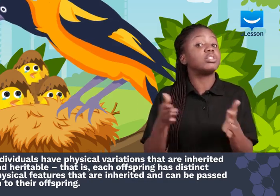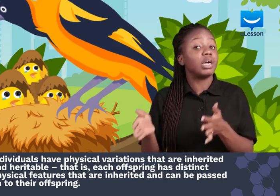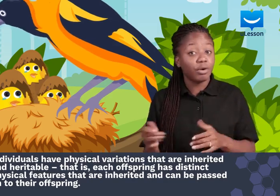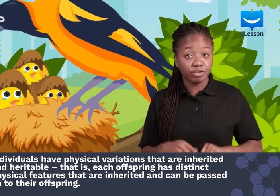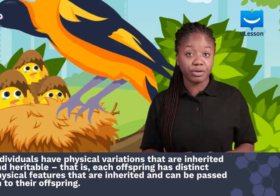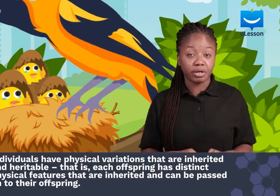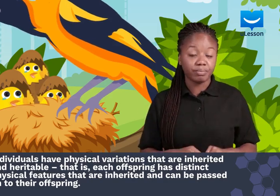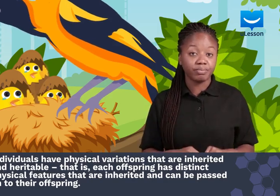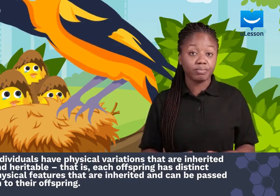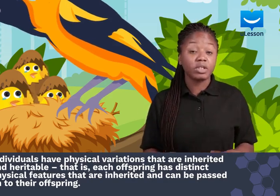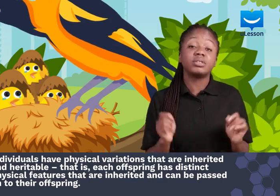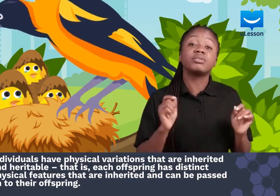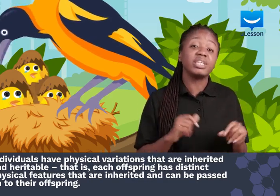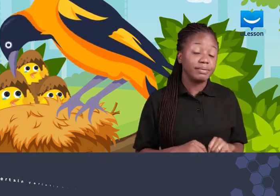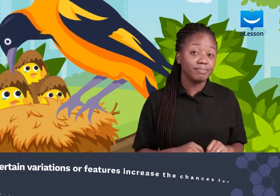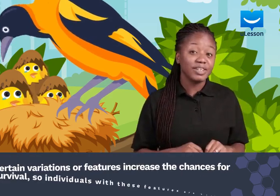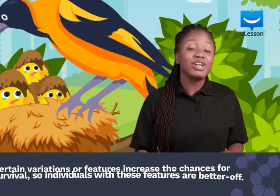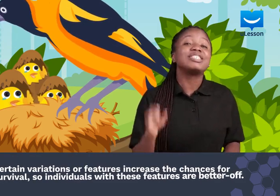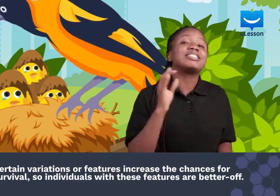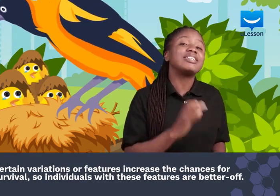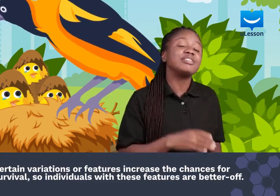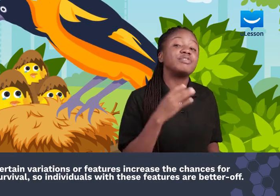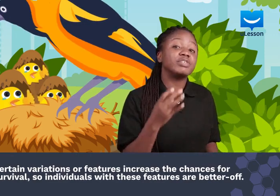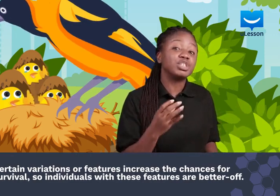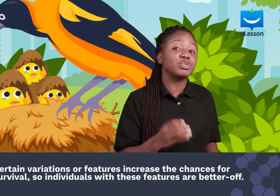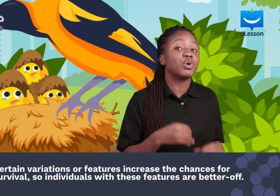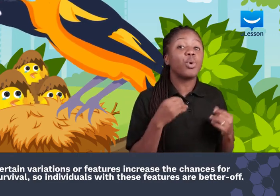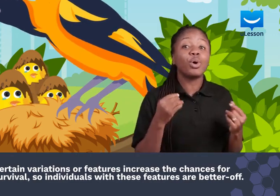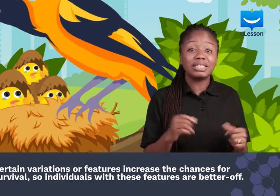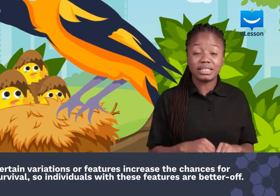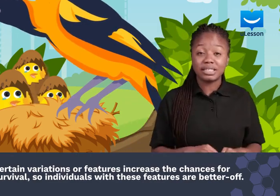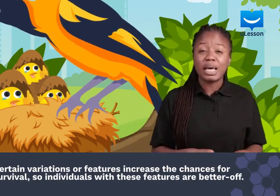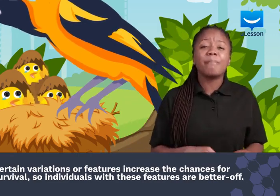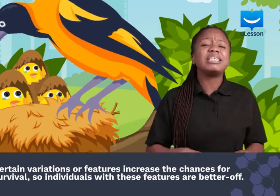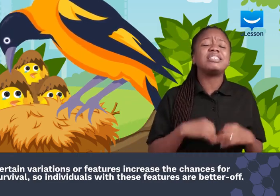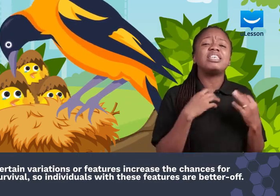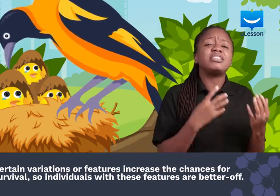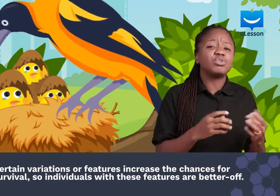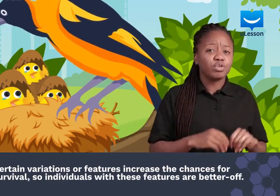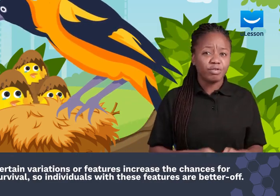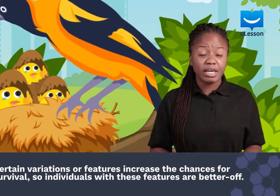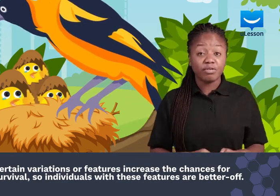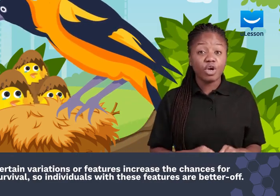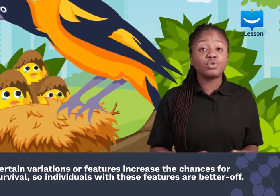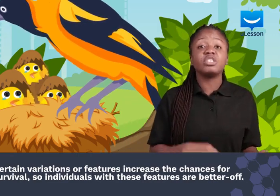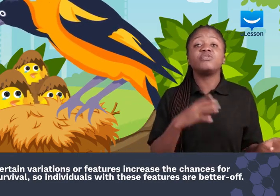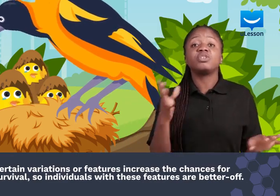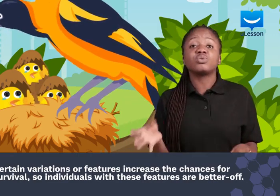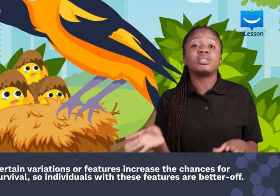their offspring. Three, certain variations or qualities made it easy to survive, so individuals with